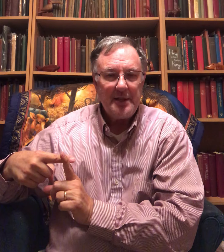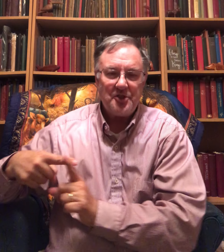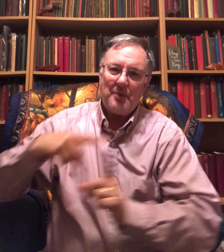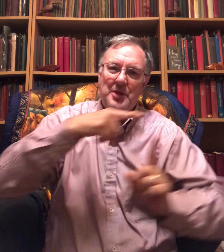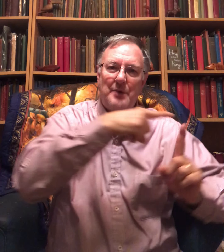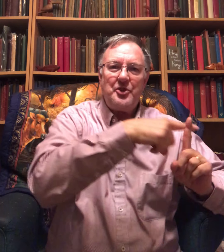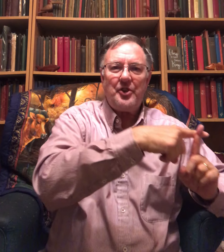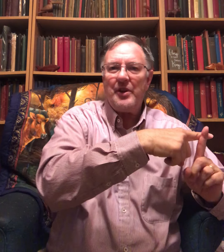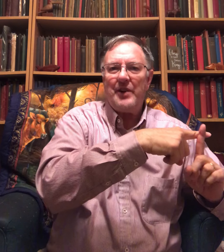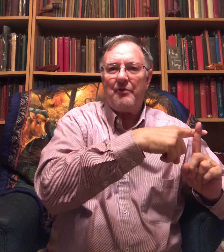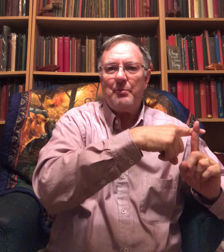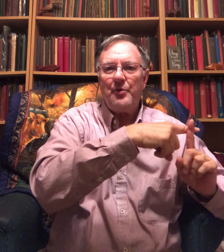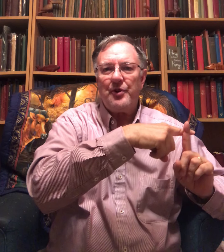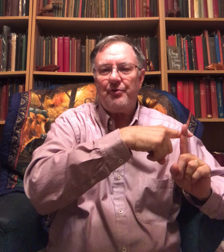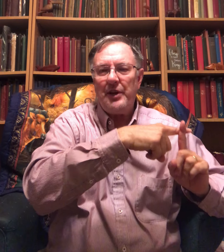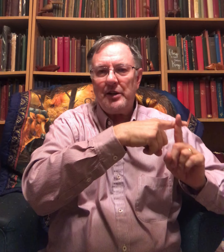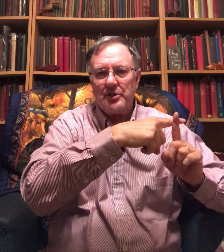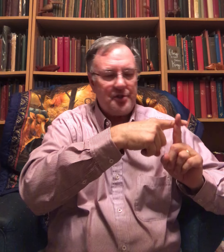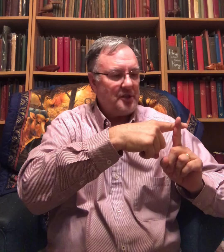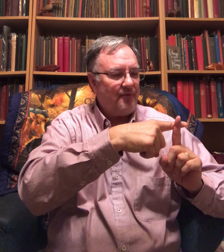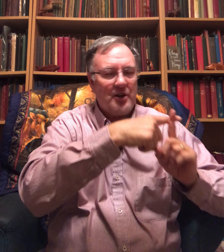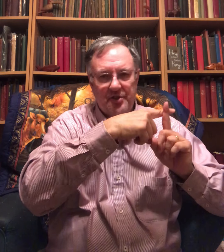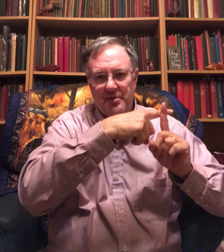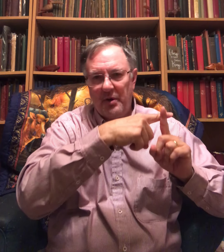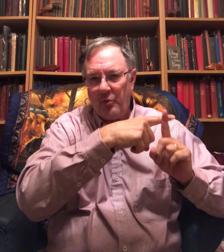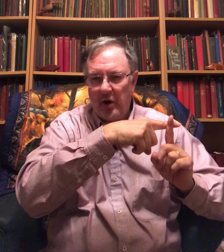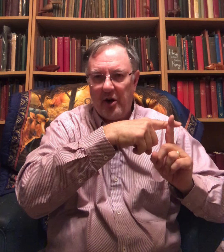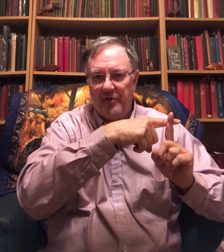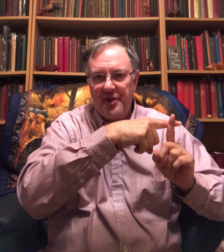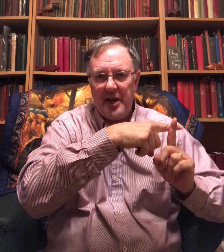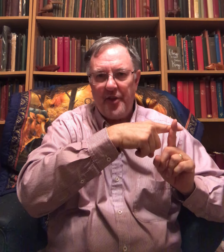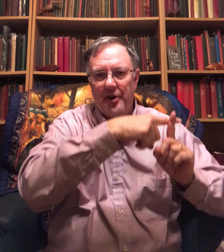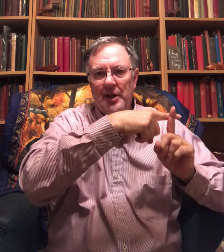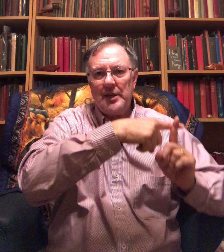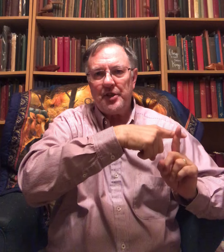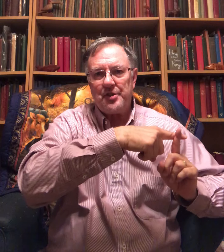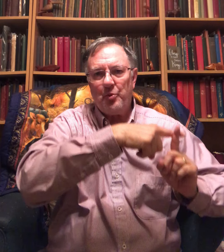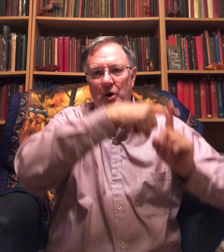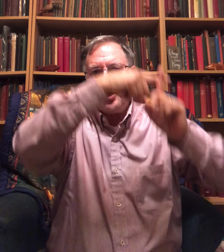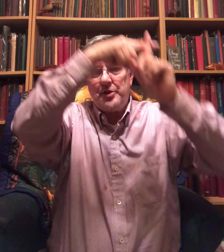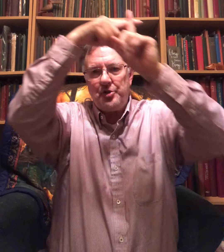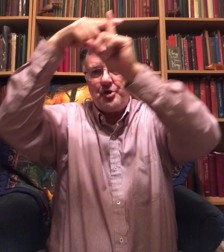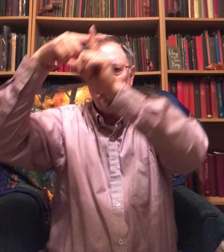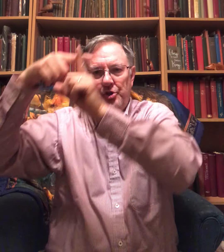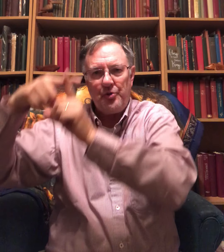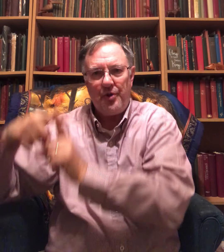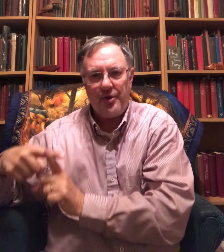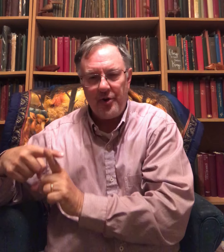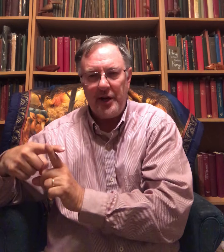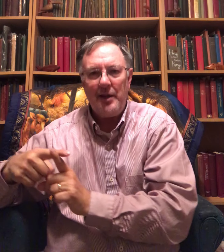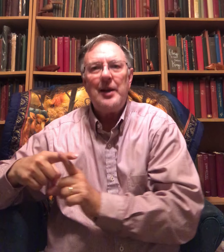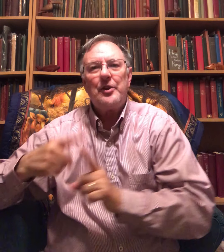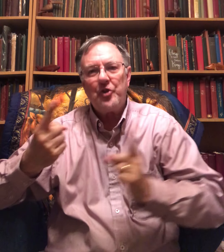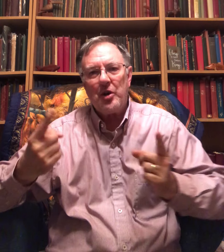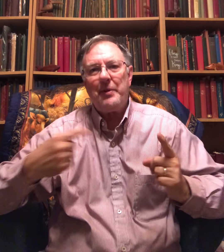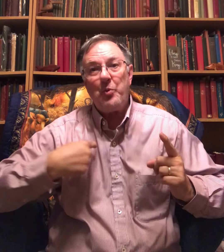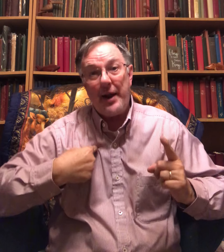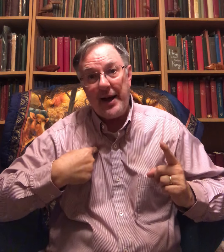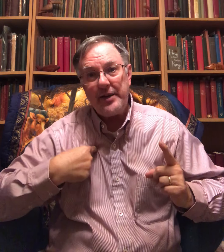Sometimes you don't even have to move your fingers as far as one off the other. Just one, two, three. Normally what I